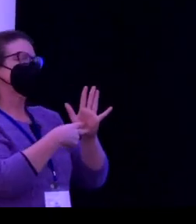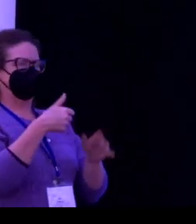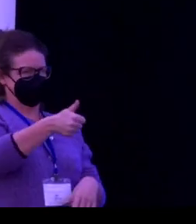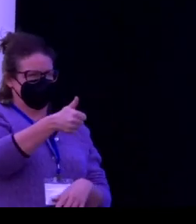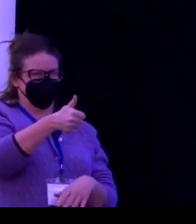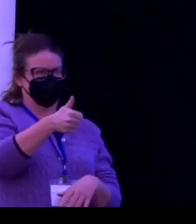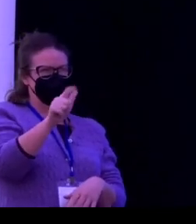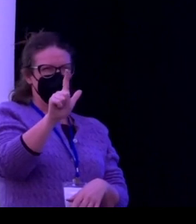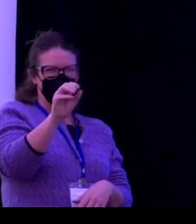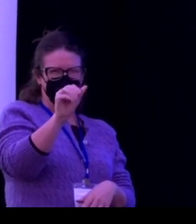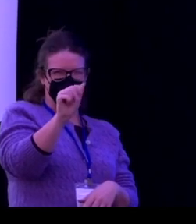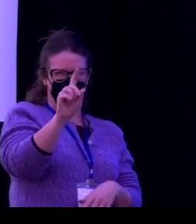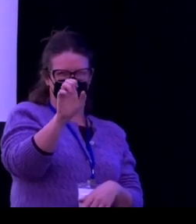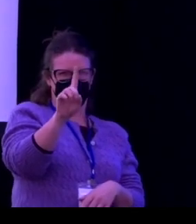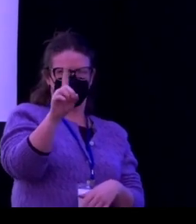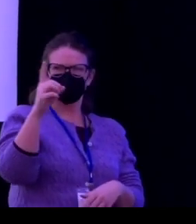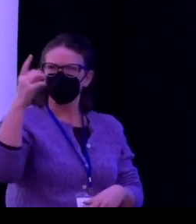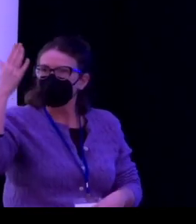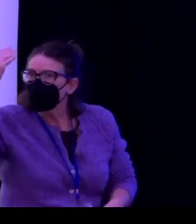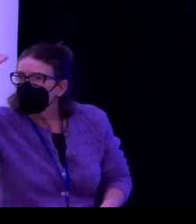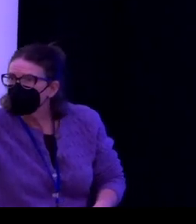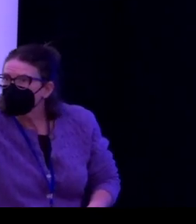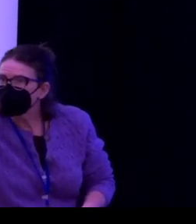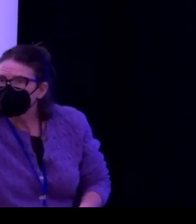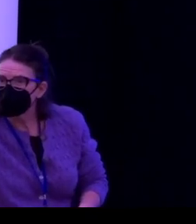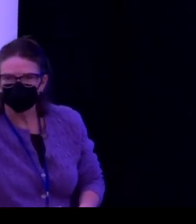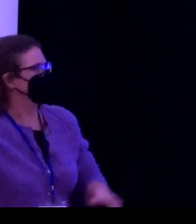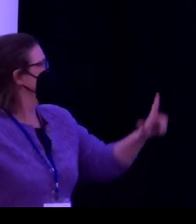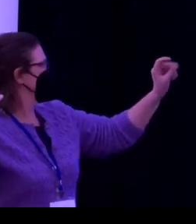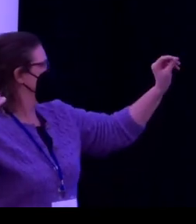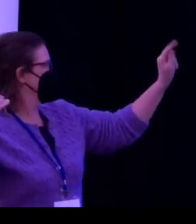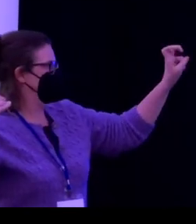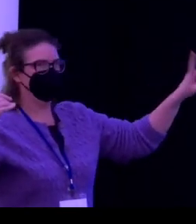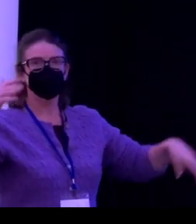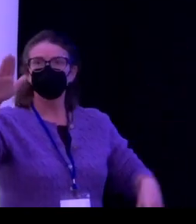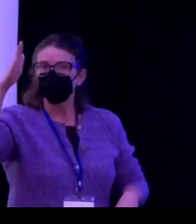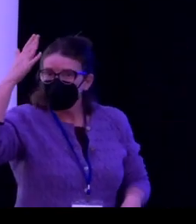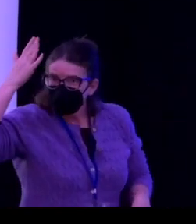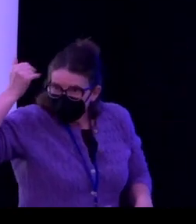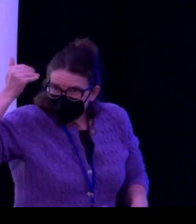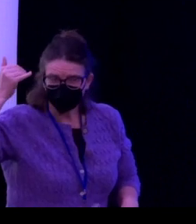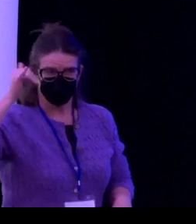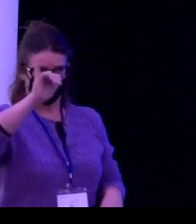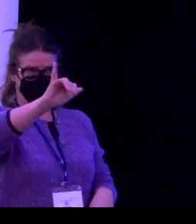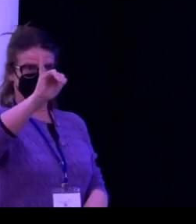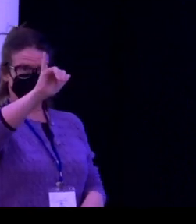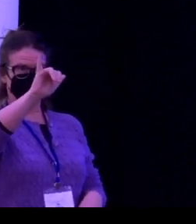with that. But I think when you try to define what a deaf linguist is,